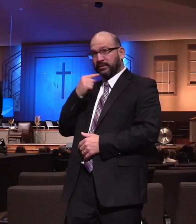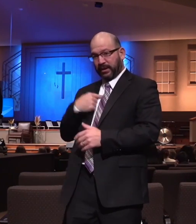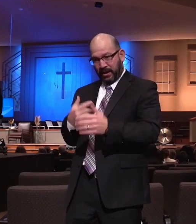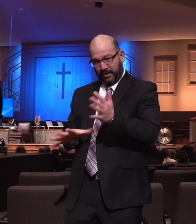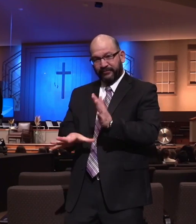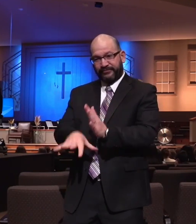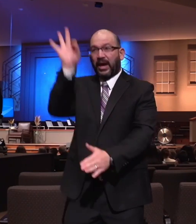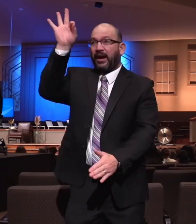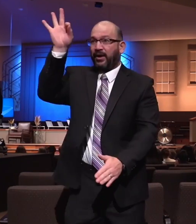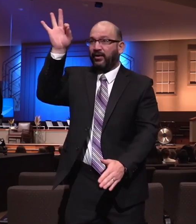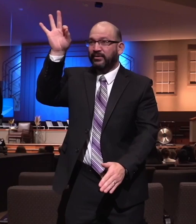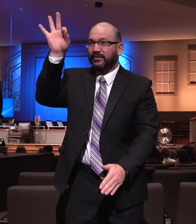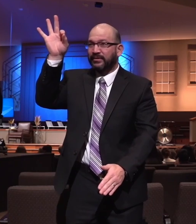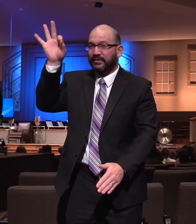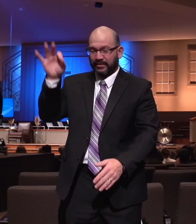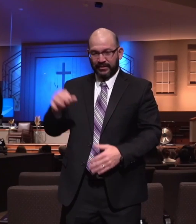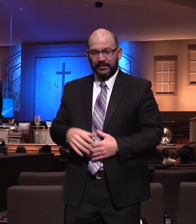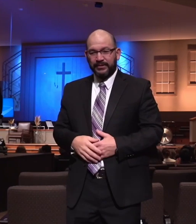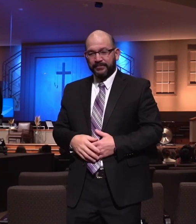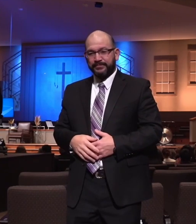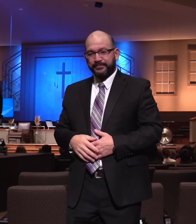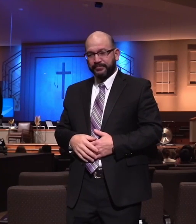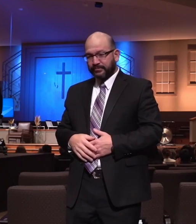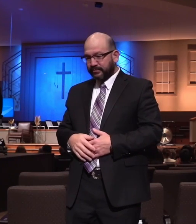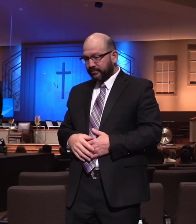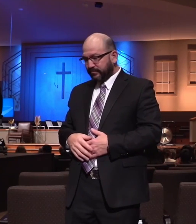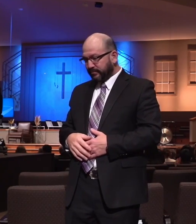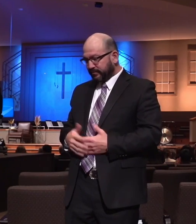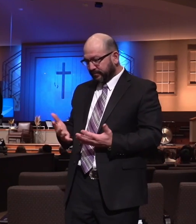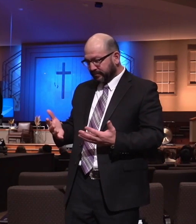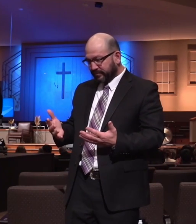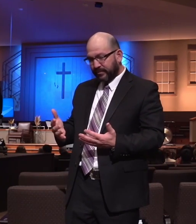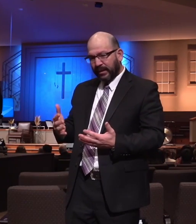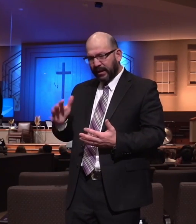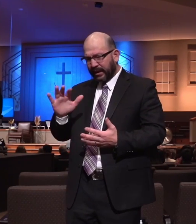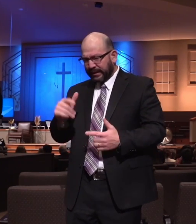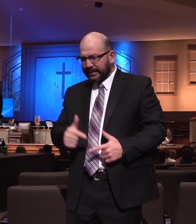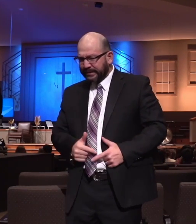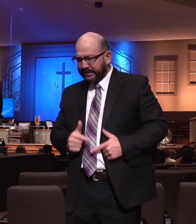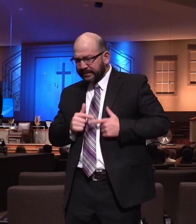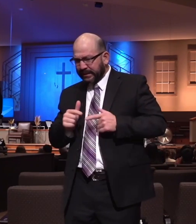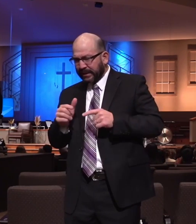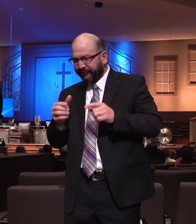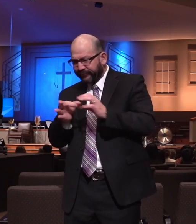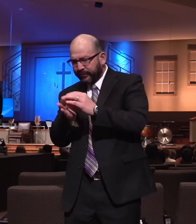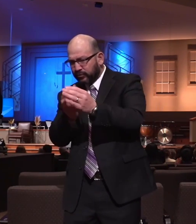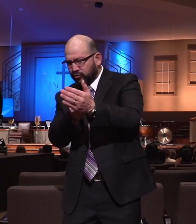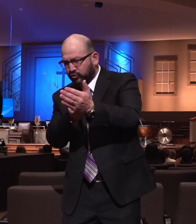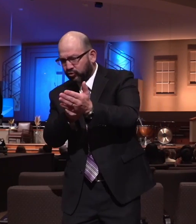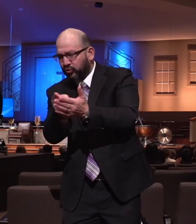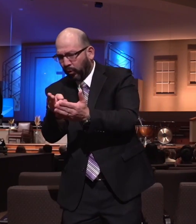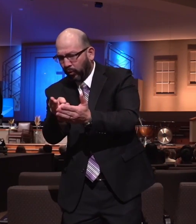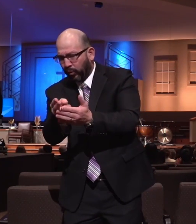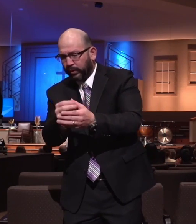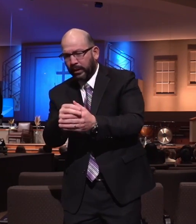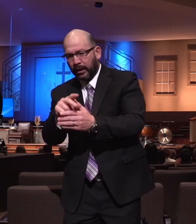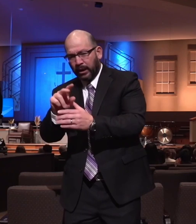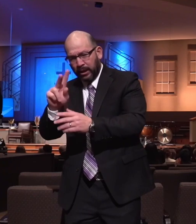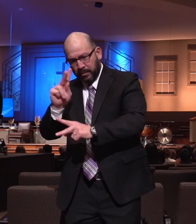In other words, this life of truth, this observation that people were living out the truth